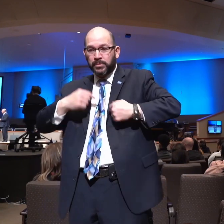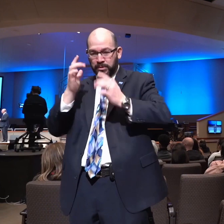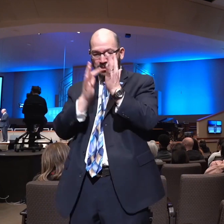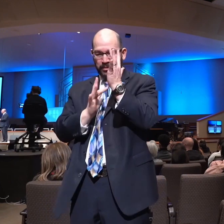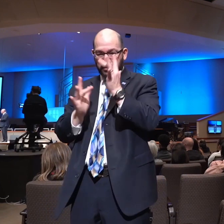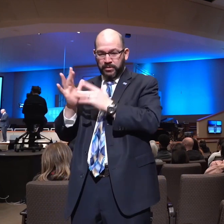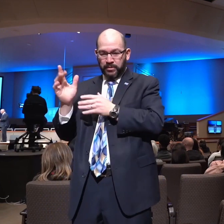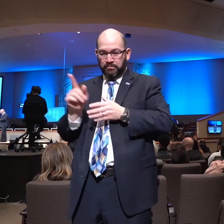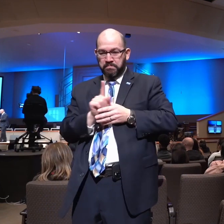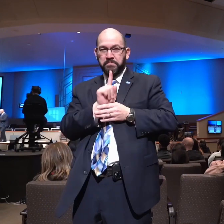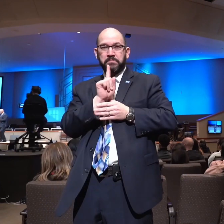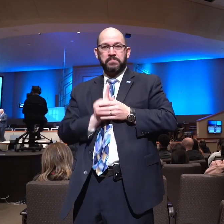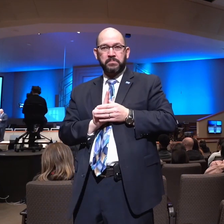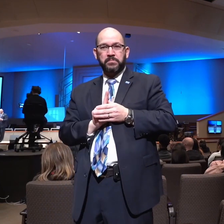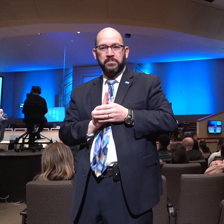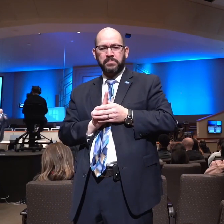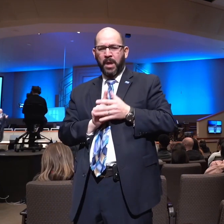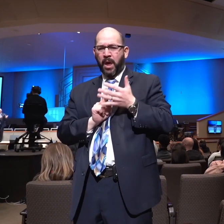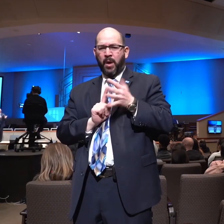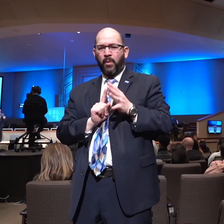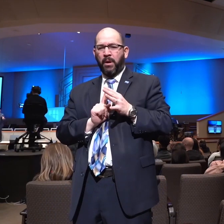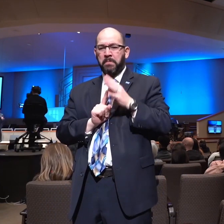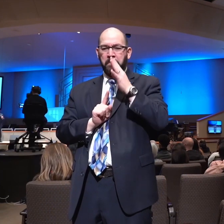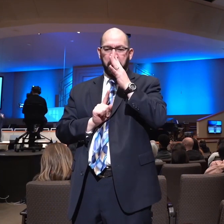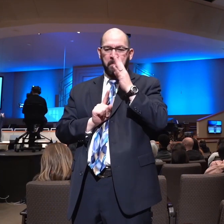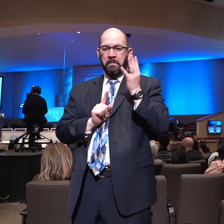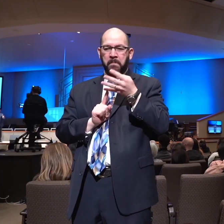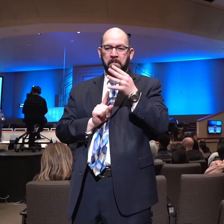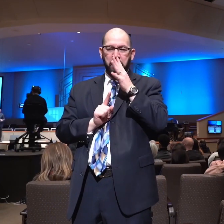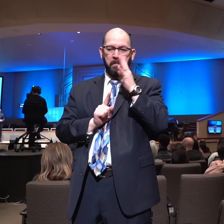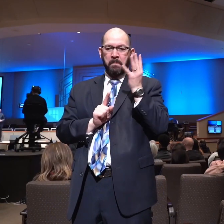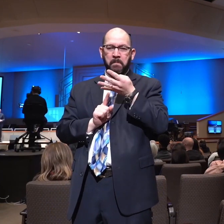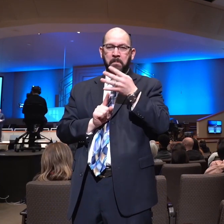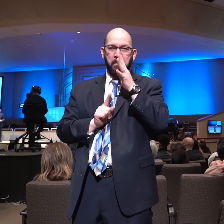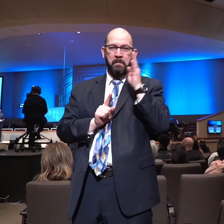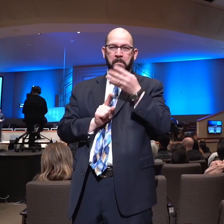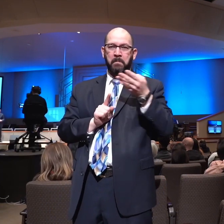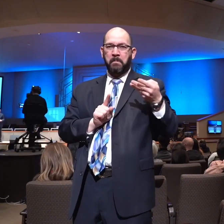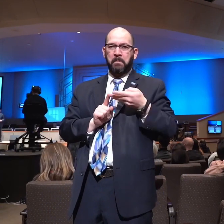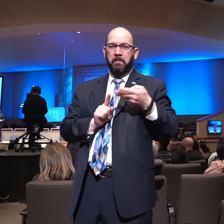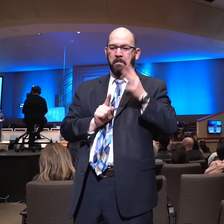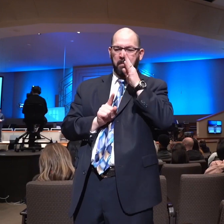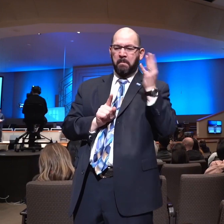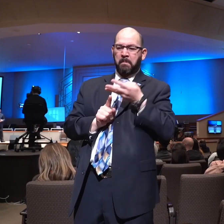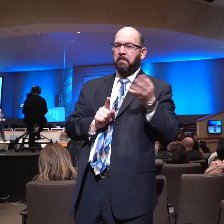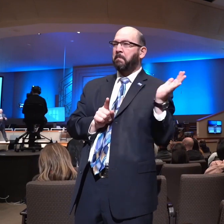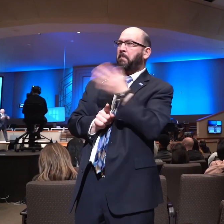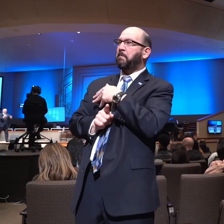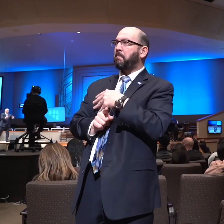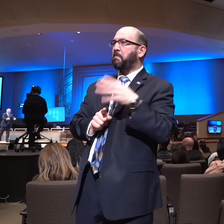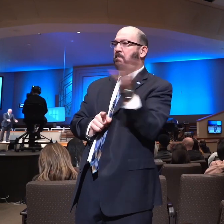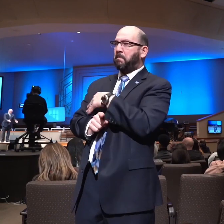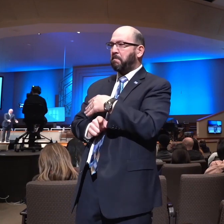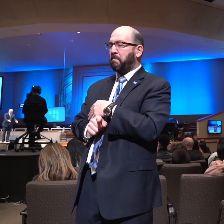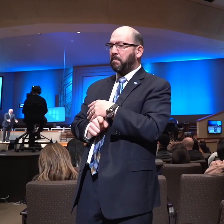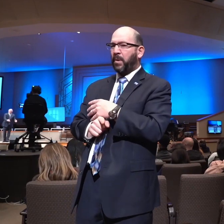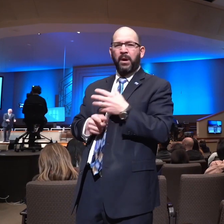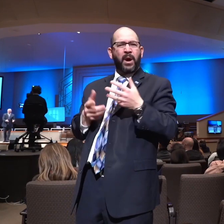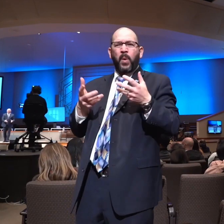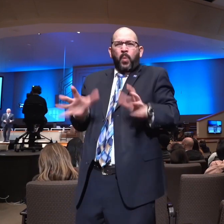I don't want to go through the day and walk through those hallways without talking to him. I don't want to start my day without kneeling down to